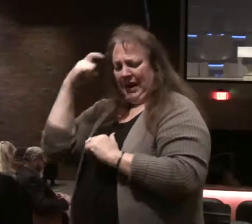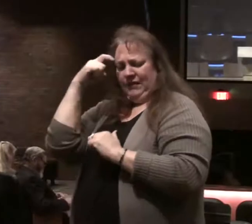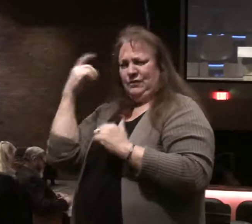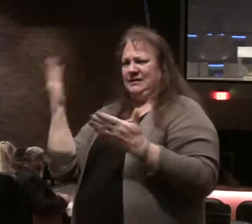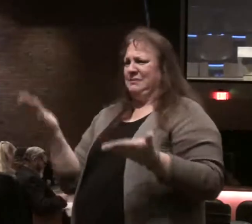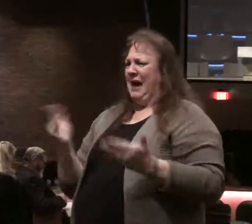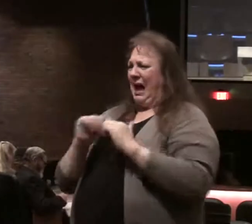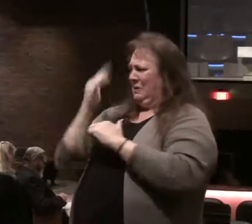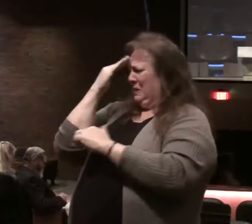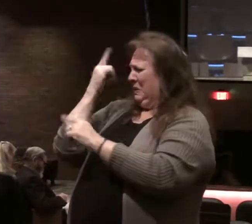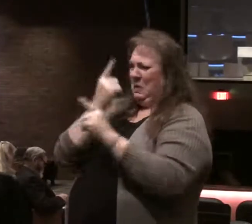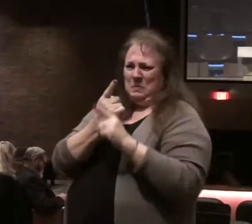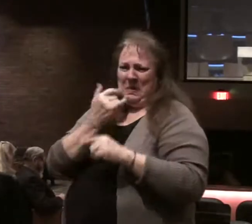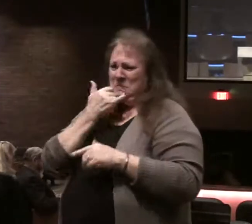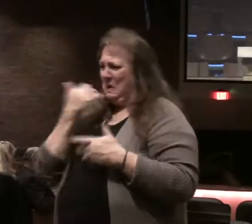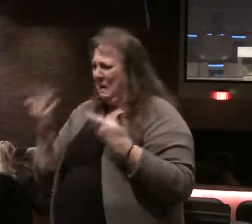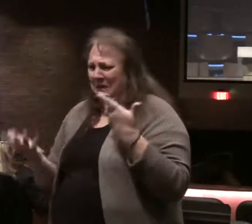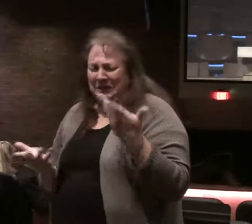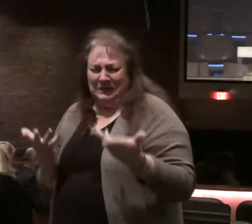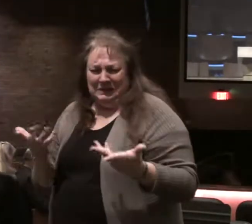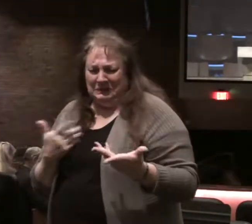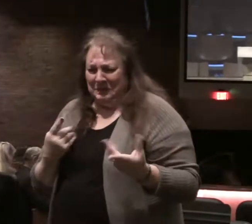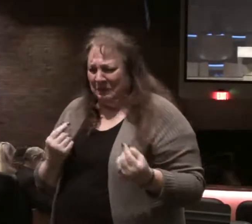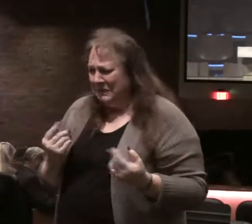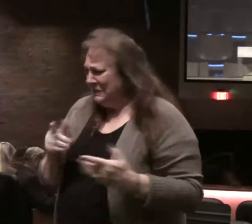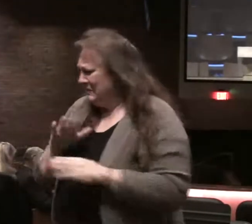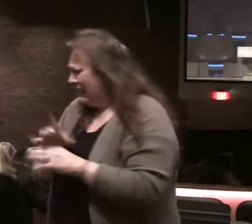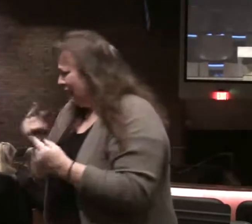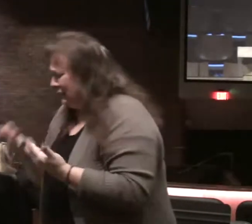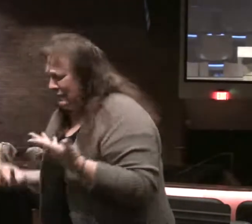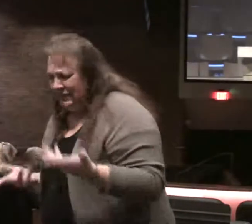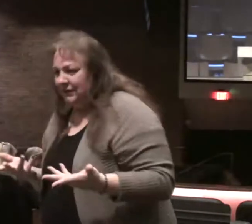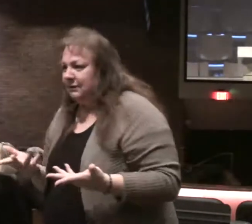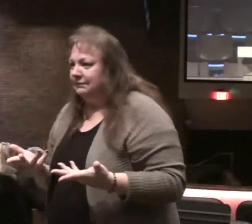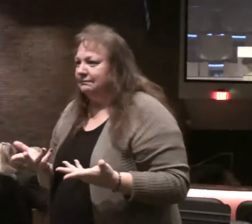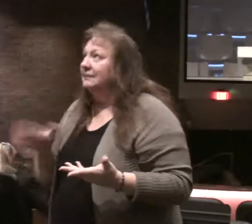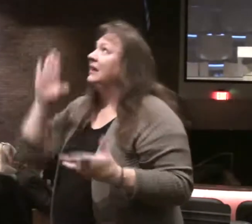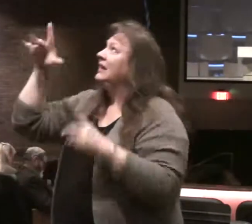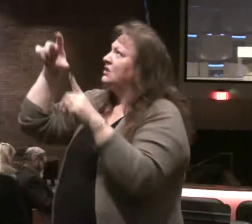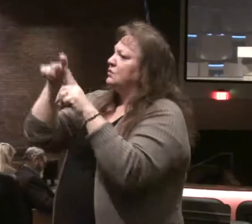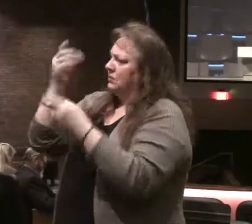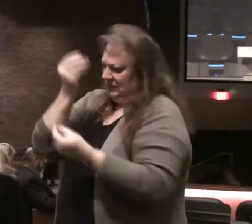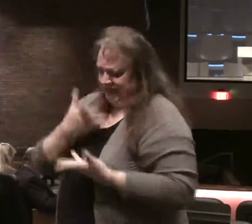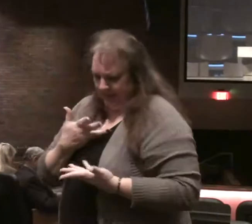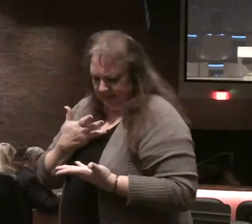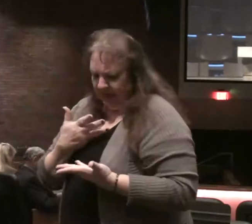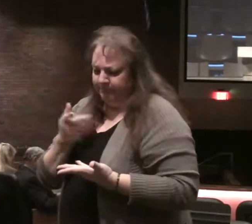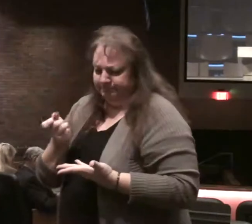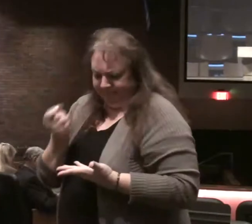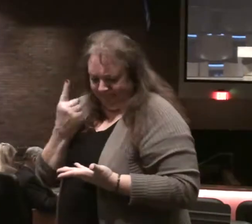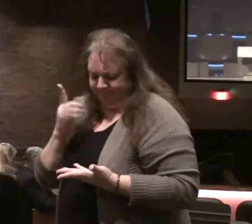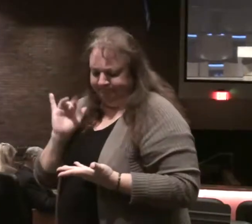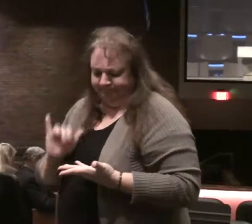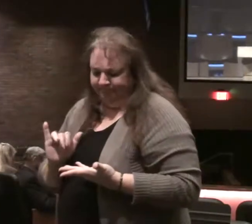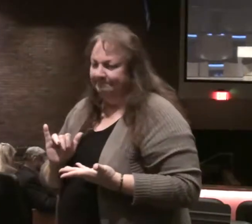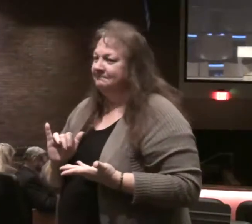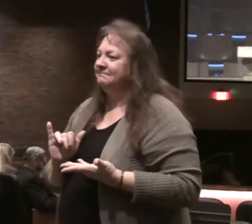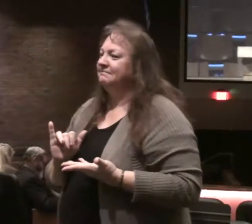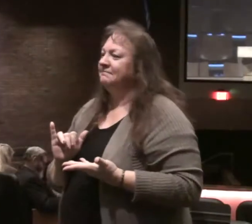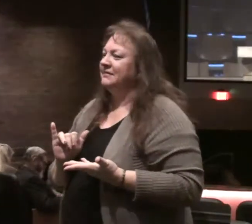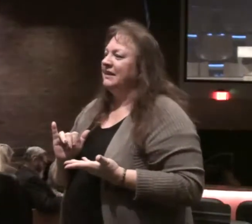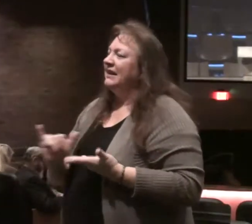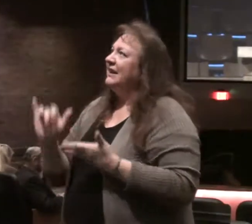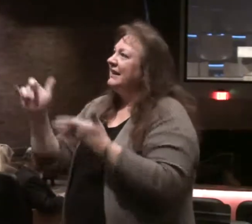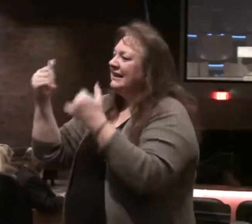this world and know what's right and wrong and how to do and what not to do? The word of God gives wisdom even to the simple. The